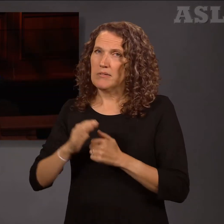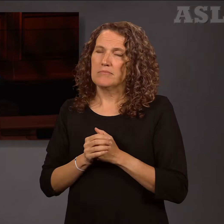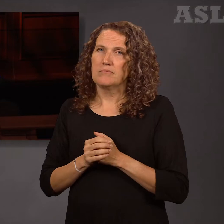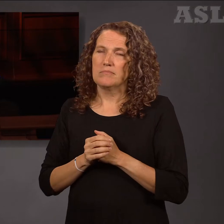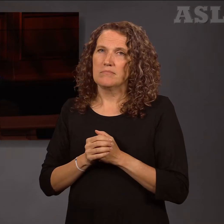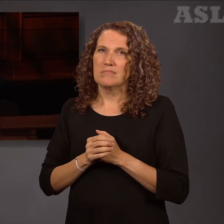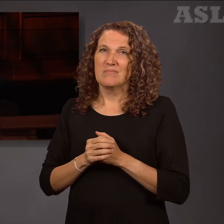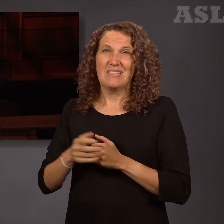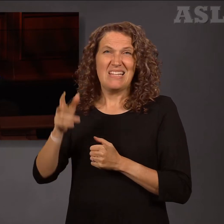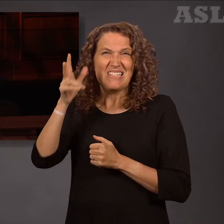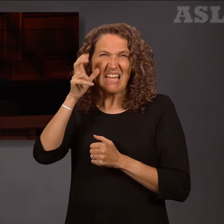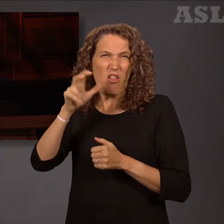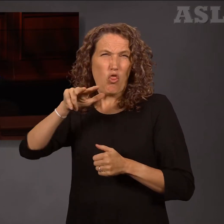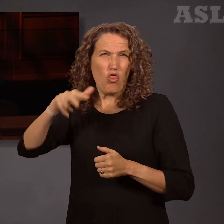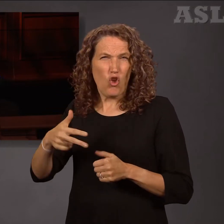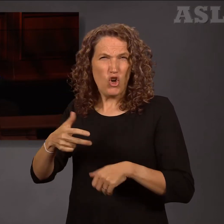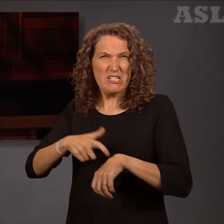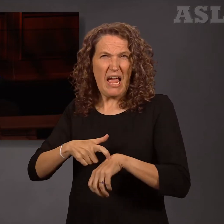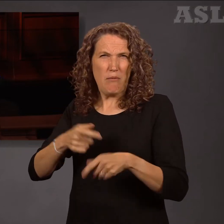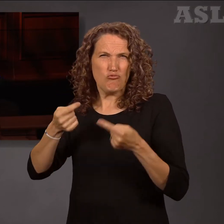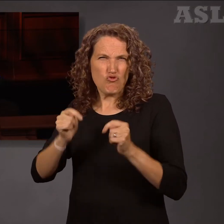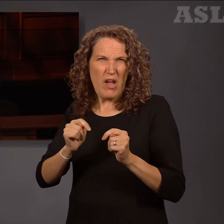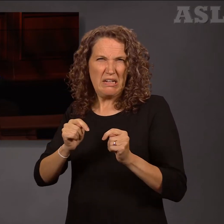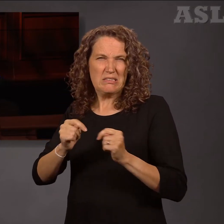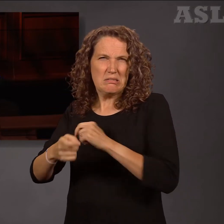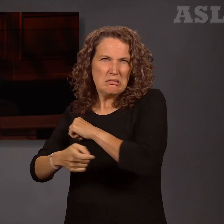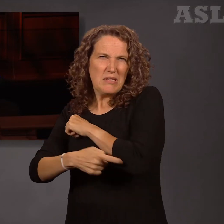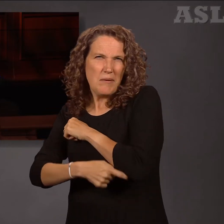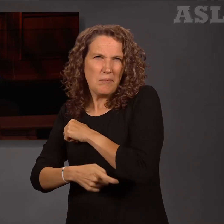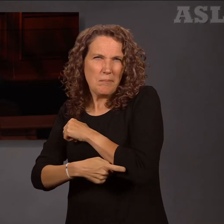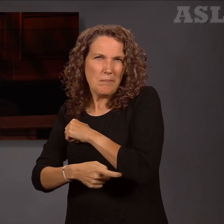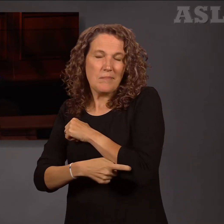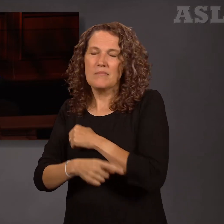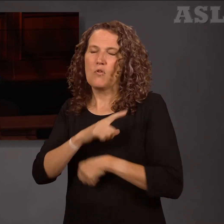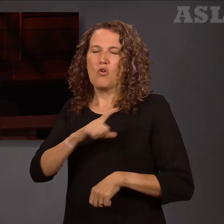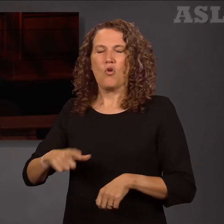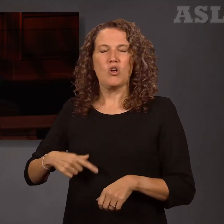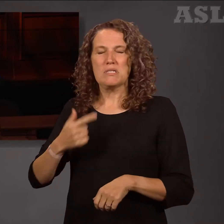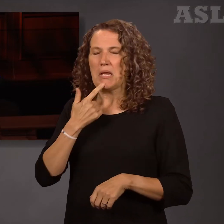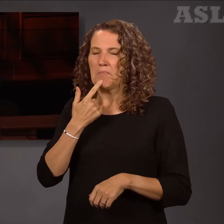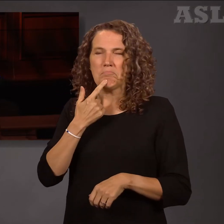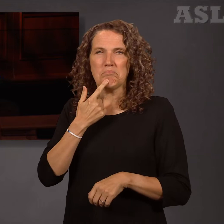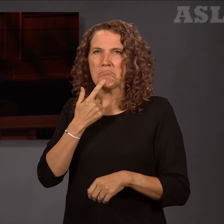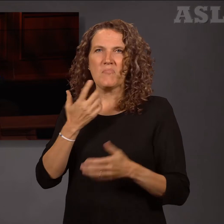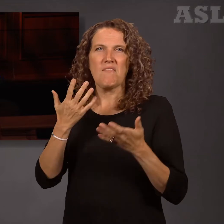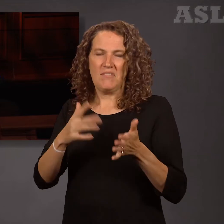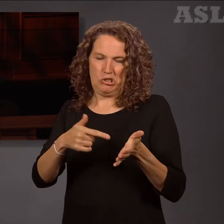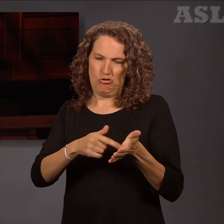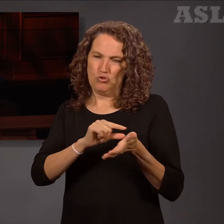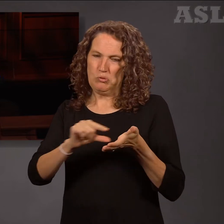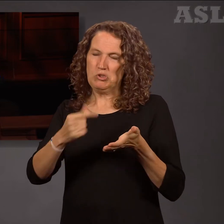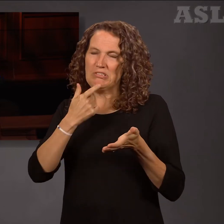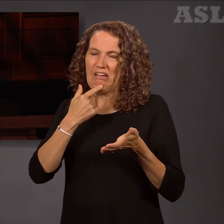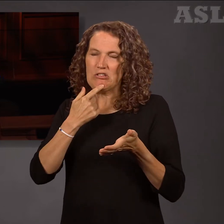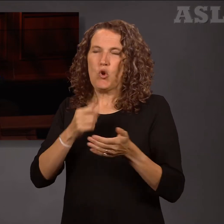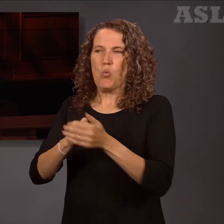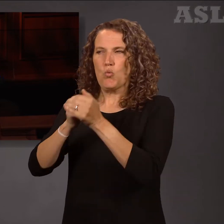third attempt, the Lord responded, It is written, Thou shalt worship the Lord thy God, and Him only